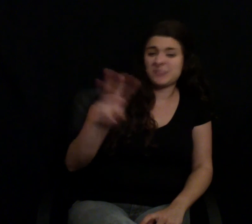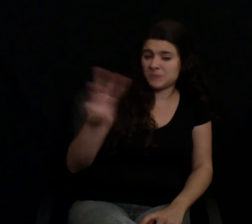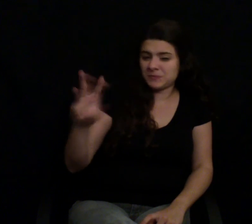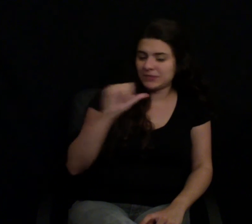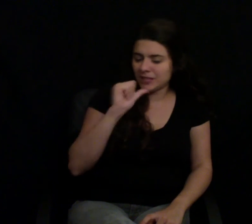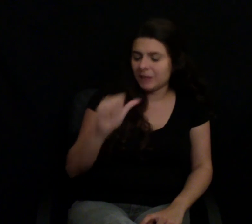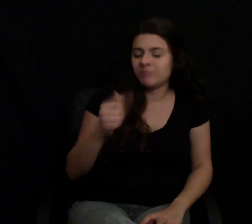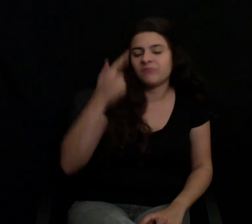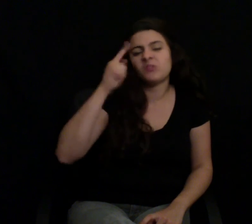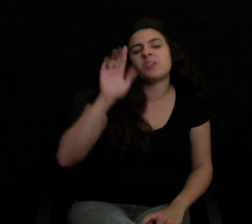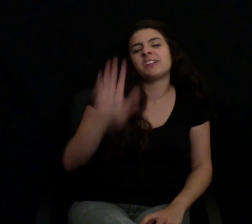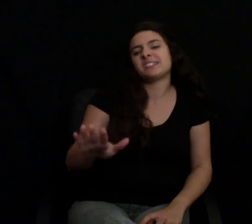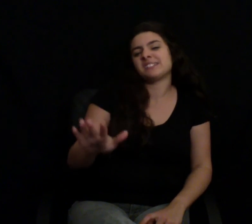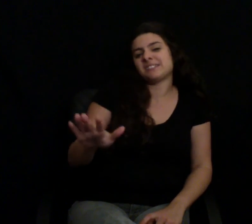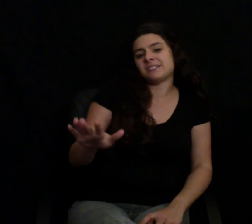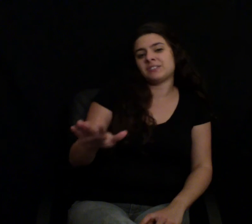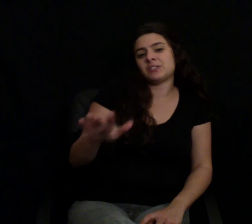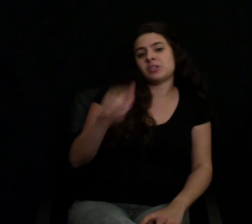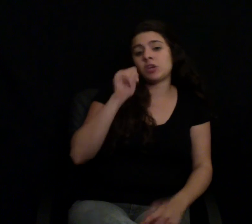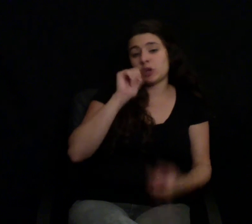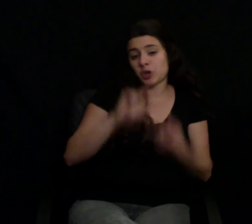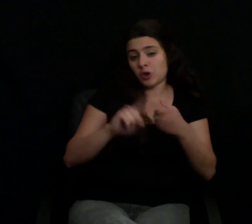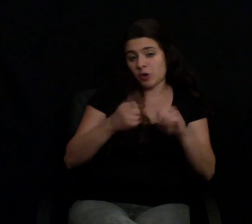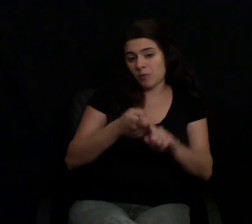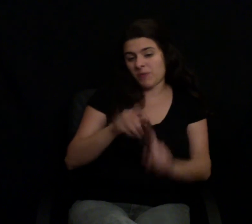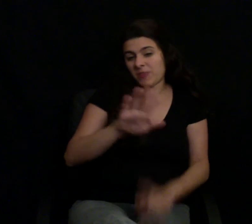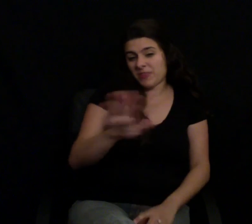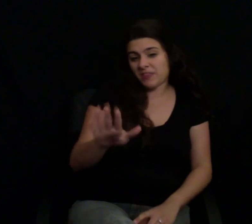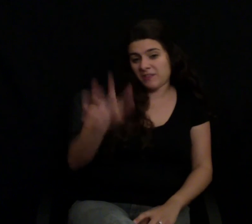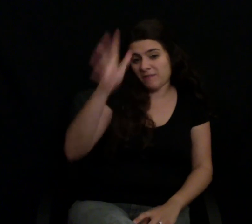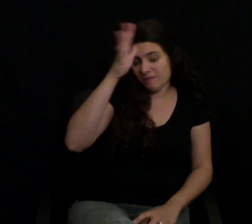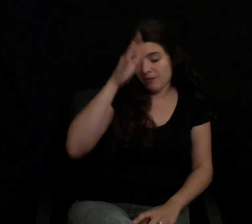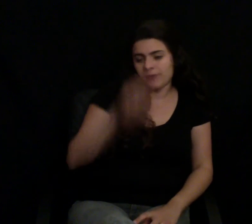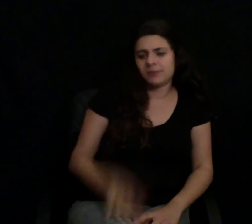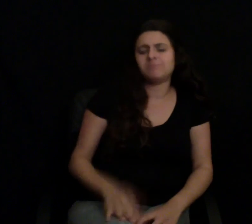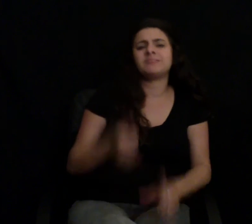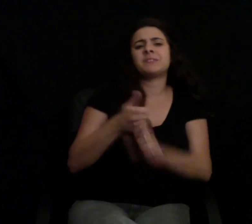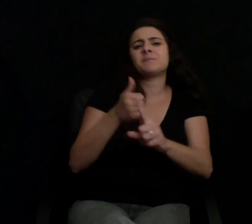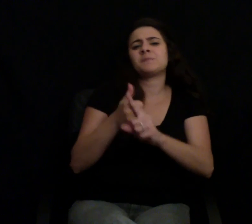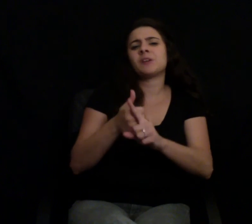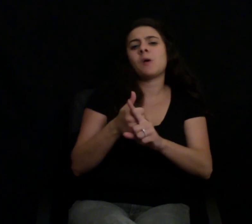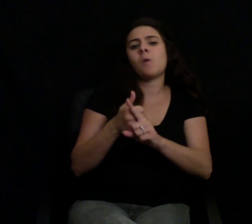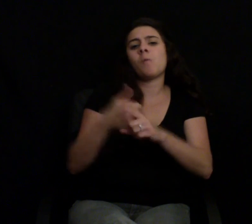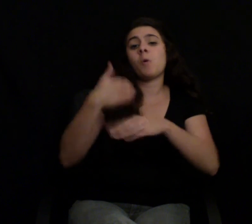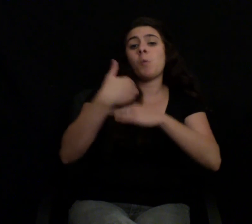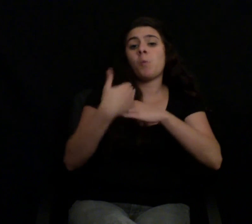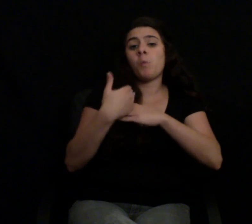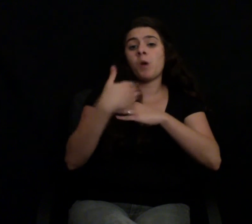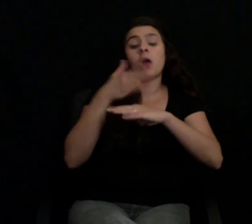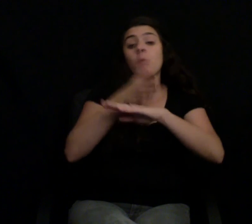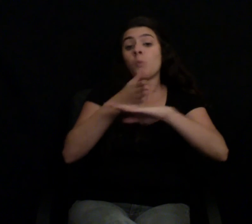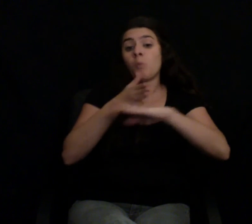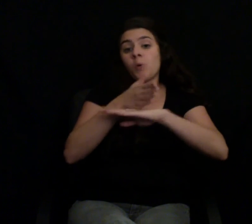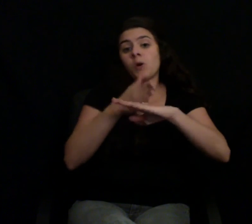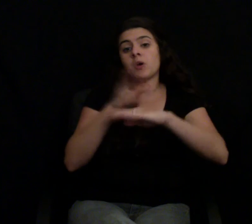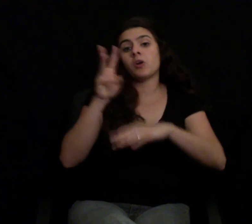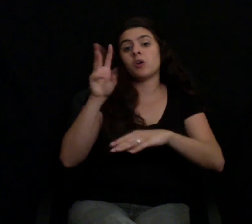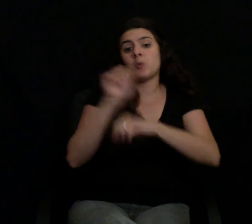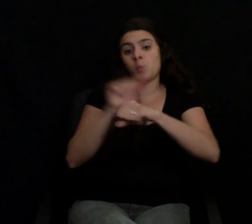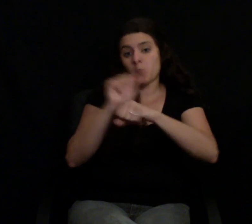is a master Japanese woodworker, and he has some amazing pieces on his website. He doesn't use any sandpaper whatsoever. I'm told that